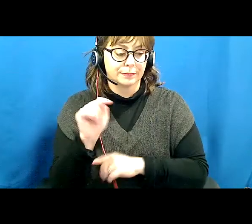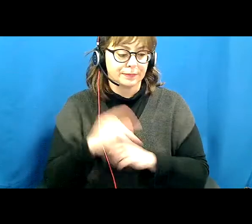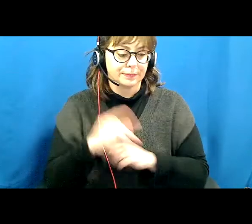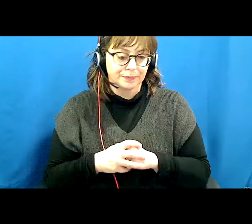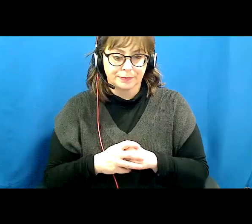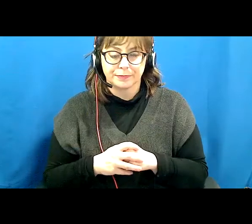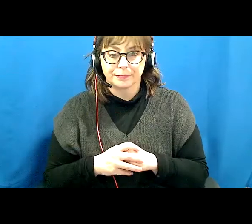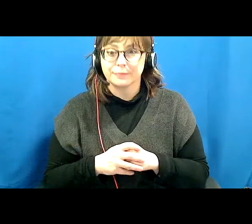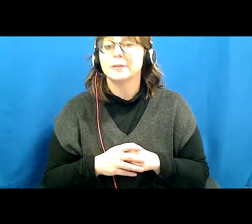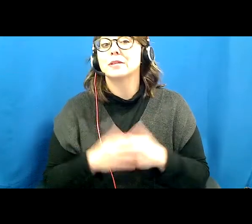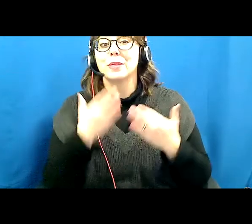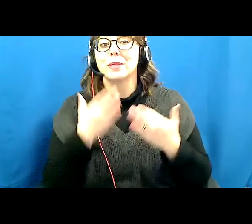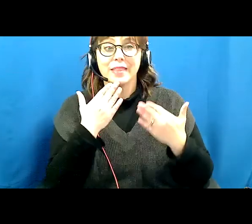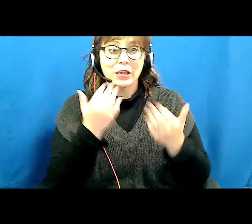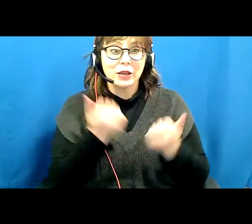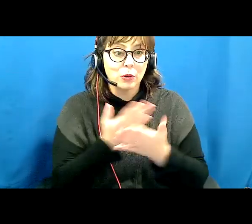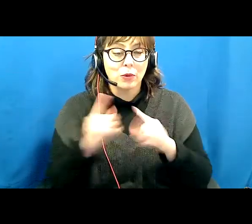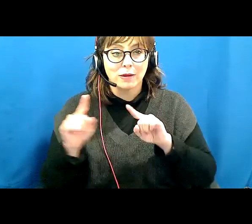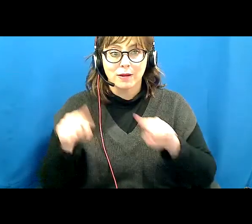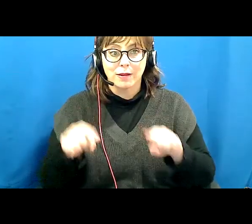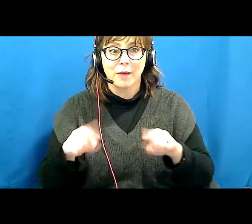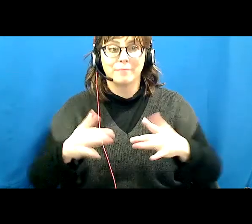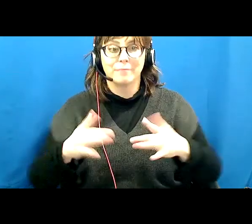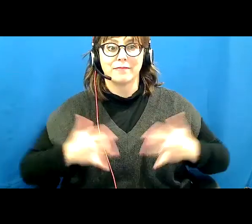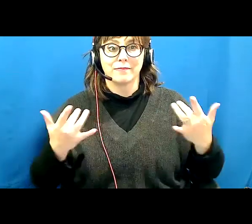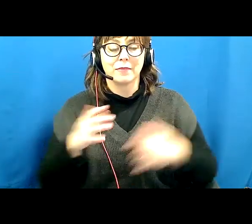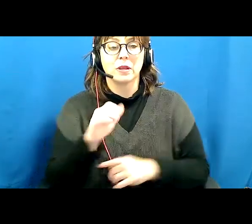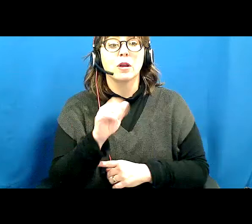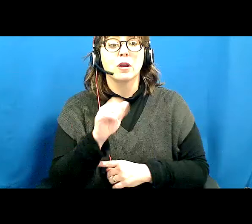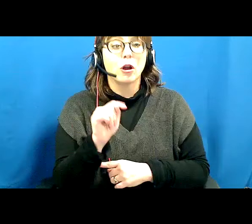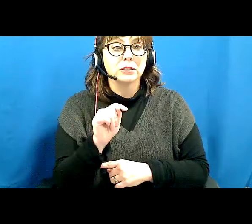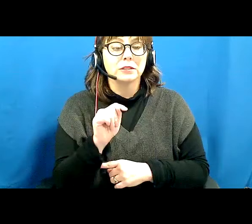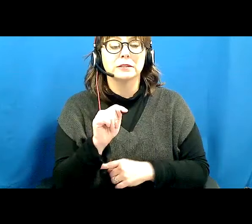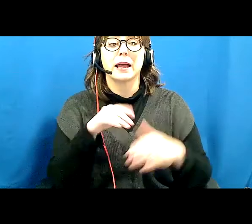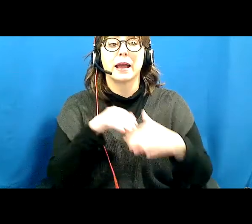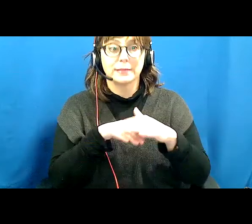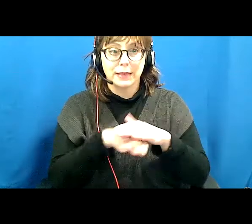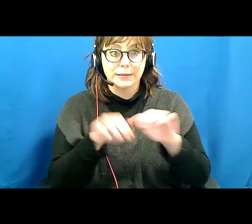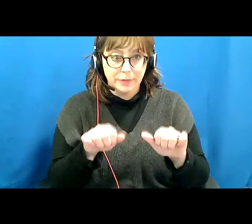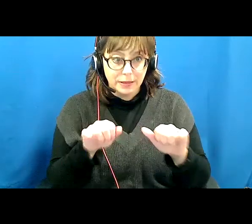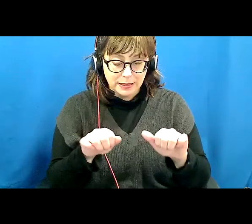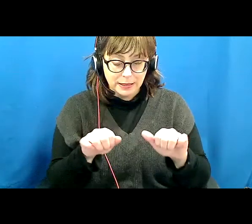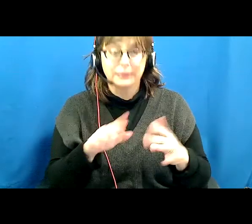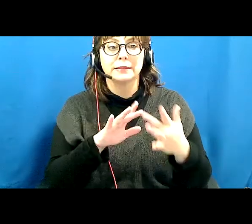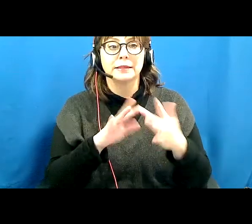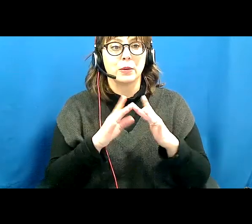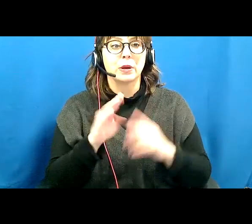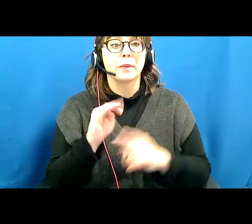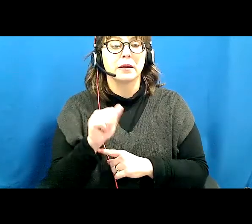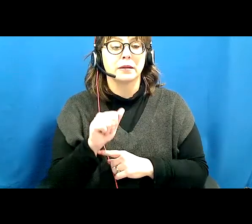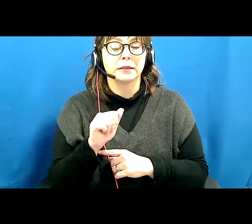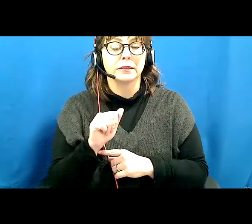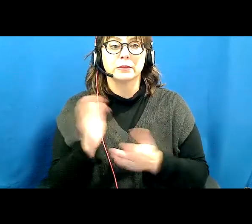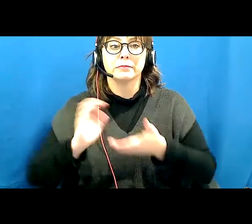thank you everyone for attending this event. Arts Accessibility Network Manitoba is proud to partner with Inanna